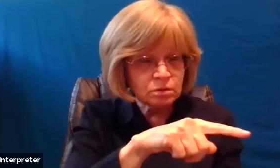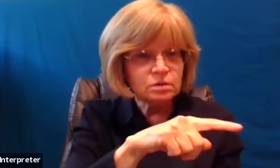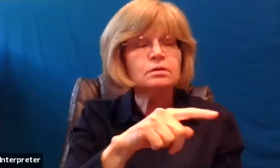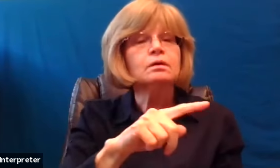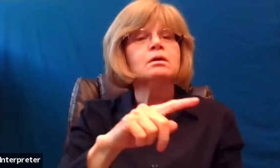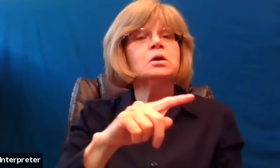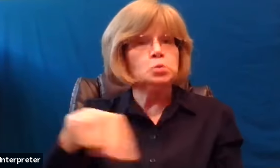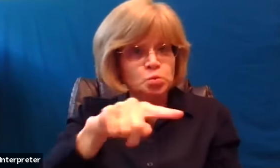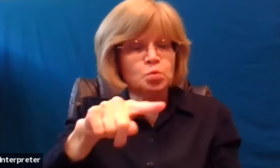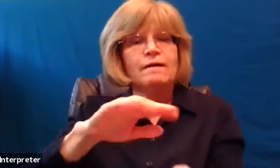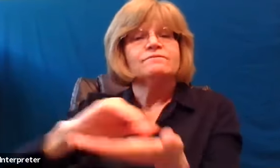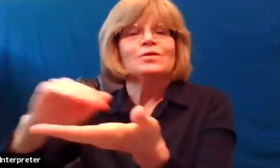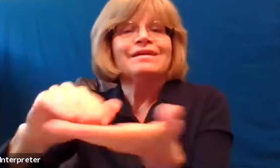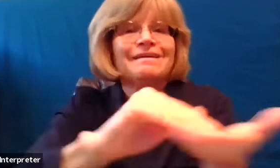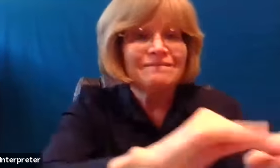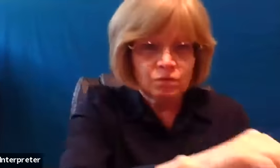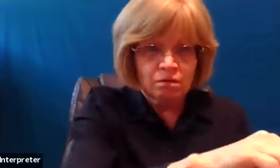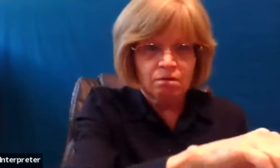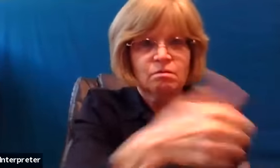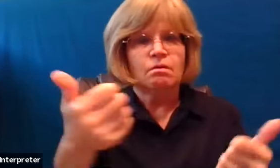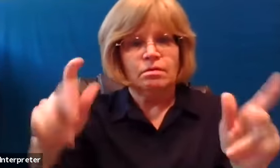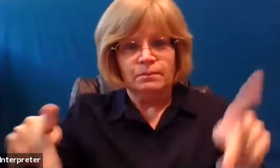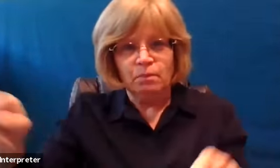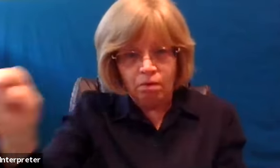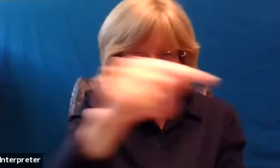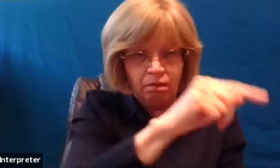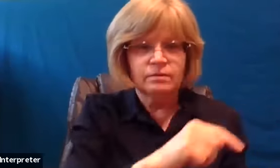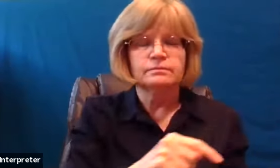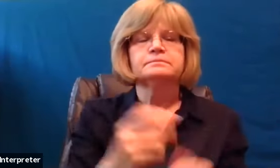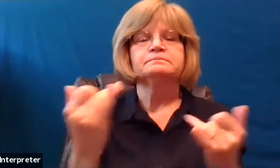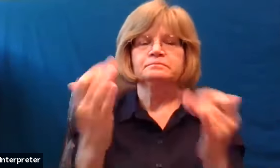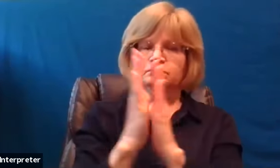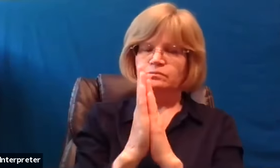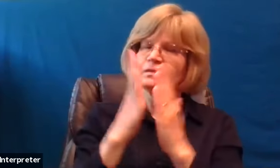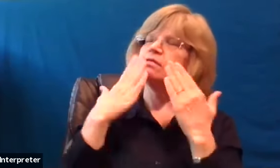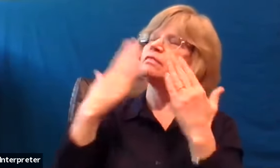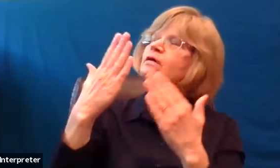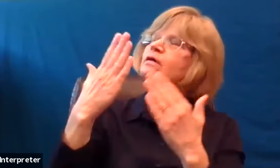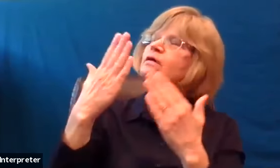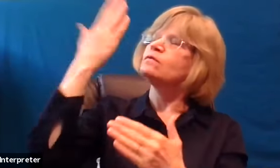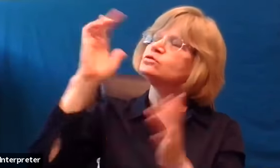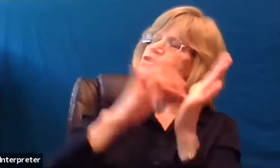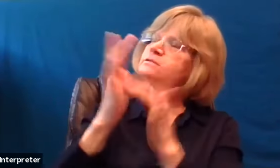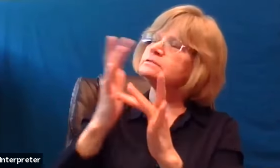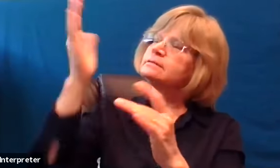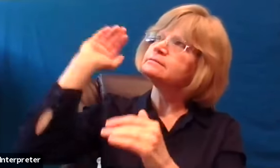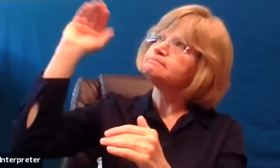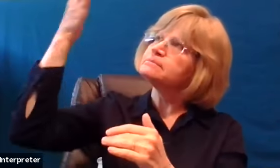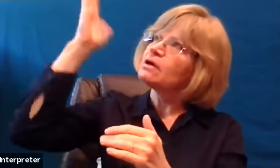others let's have a prayer dear god thank you for jesus and for his big